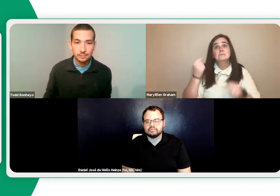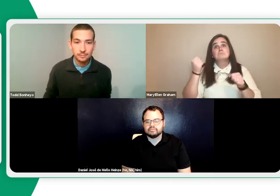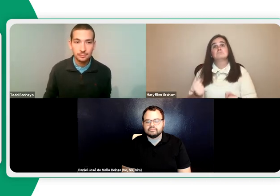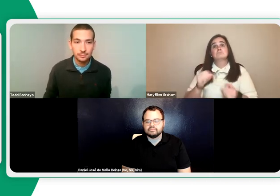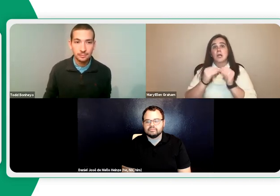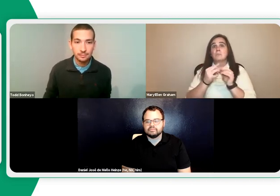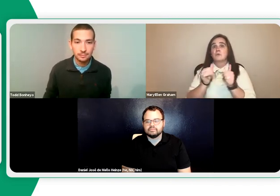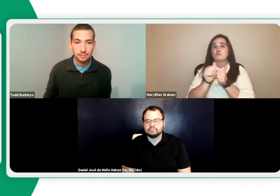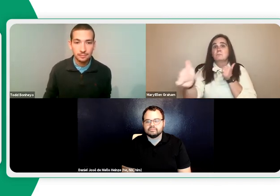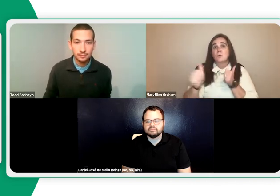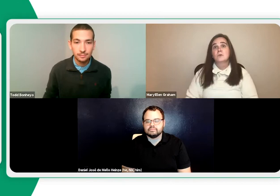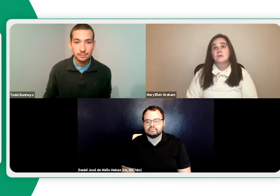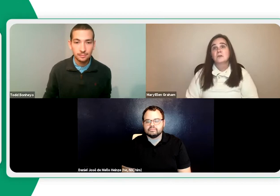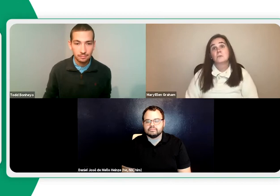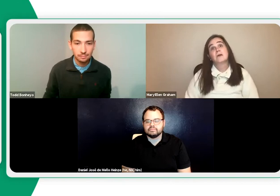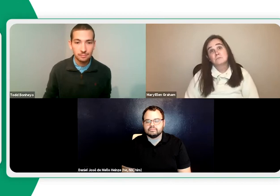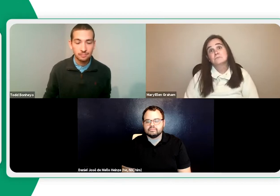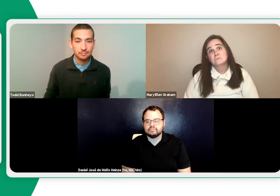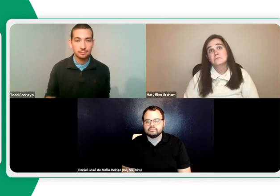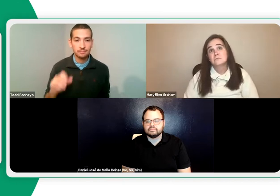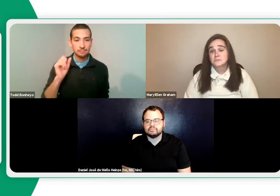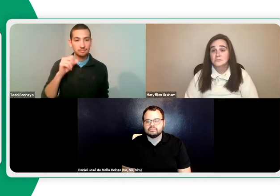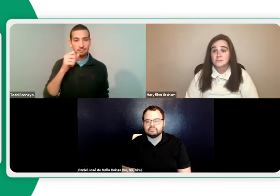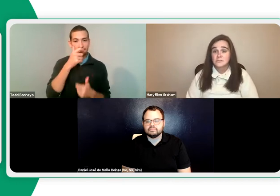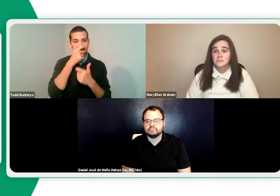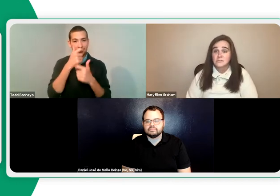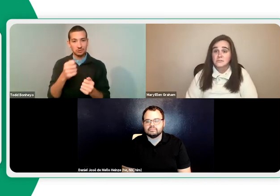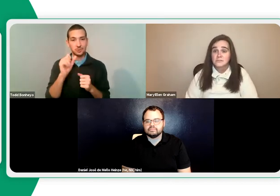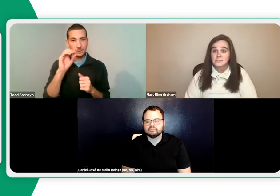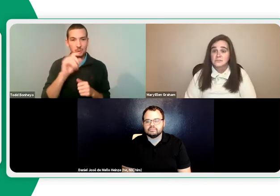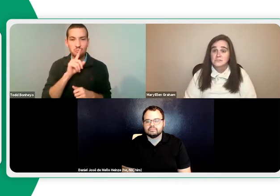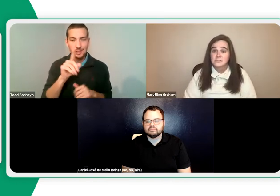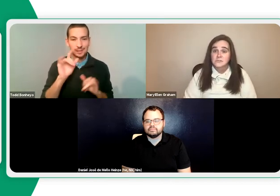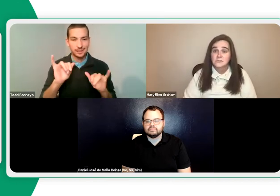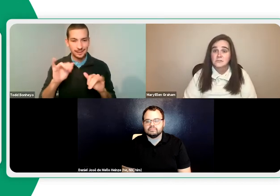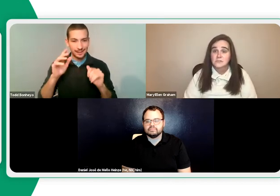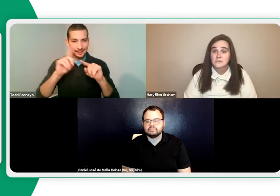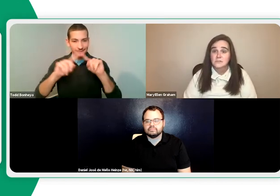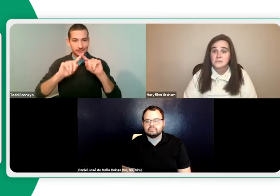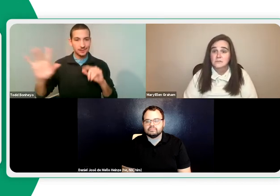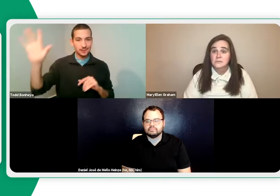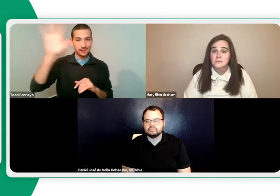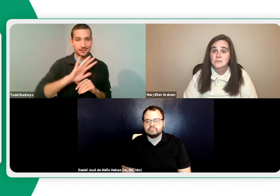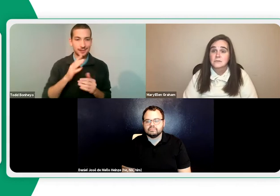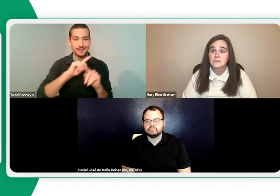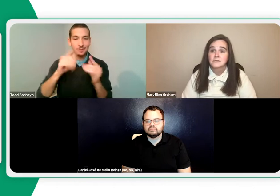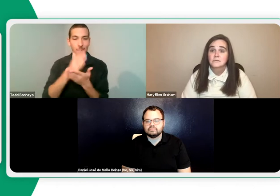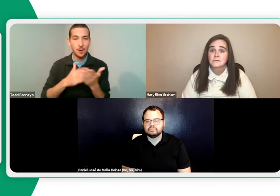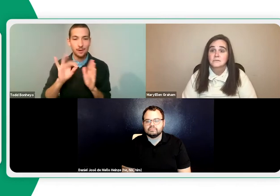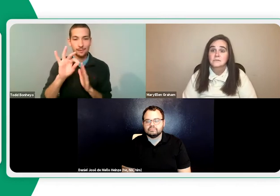combination of both. Wow, it seems like most people are working remote. Yeah, this is fascinating, really, that